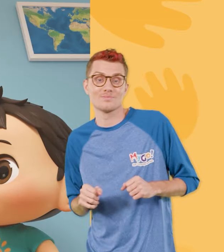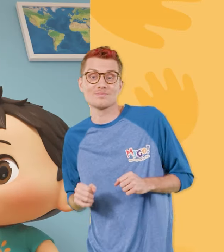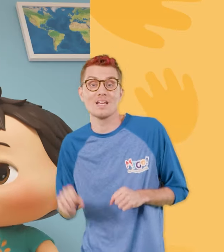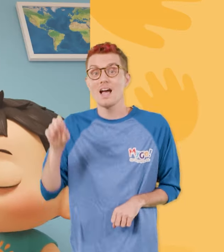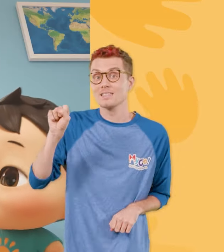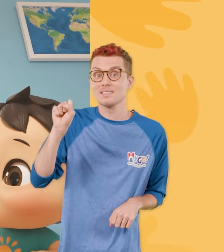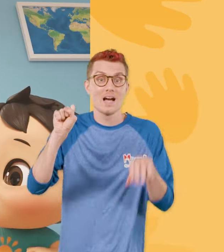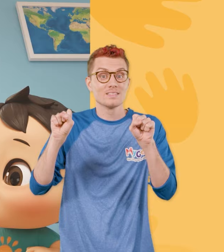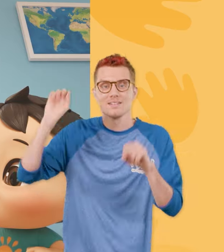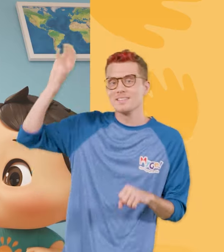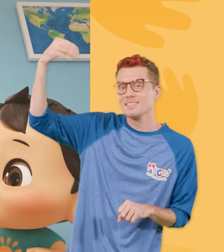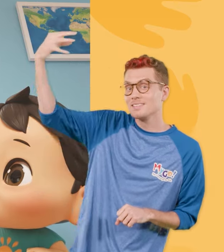S, S, Sun